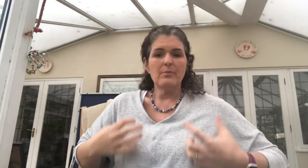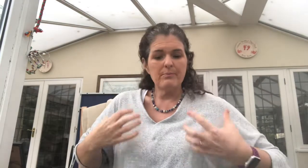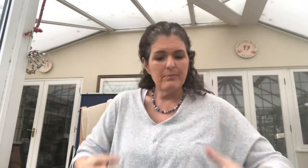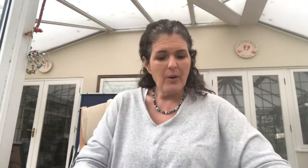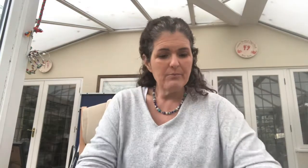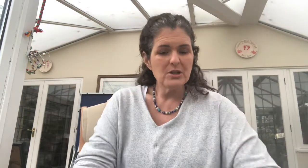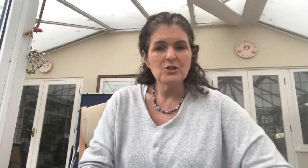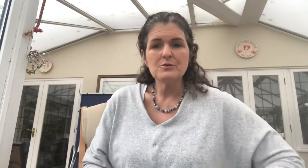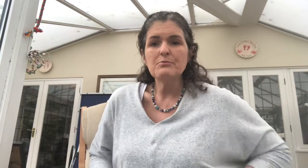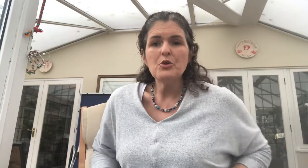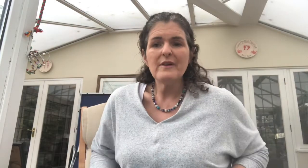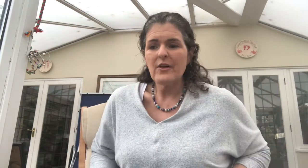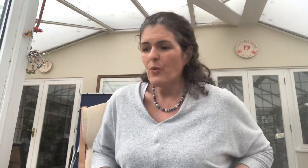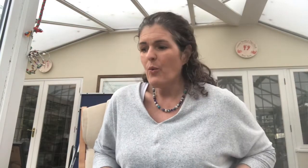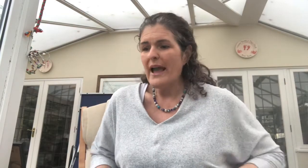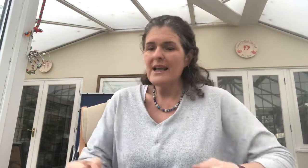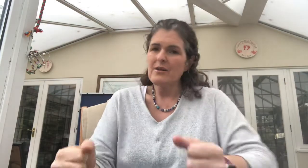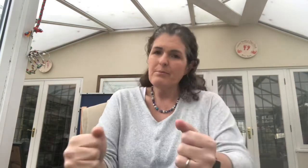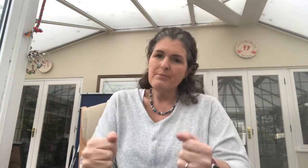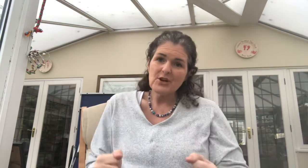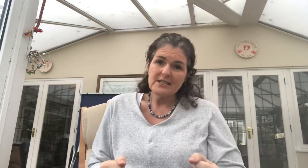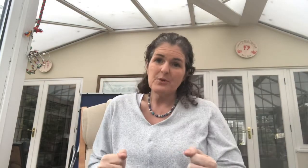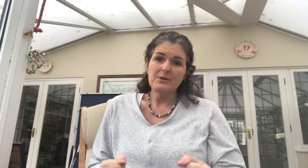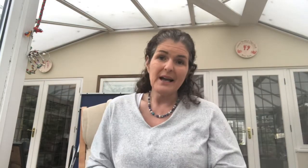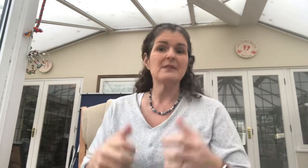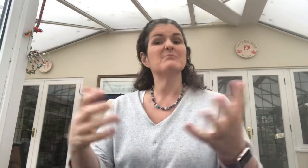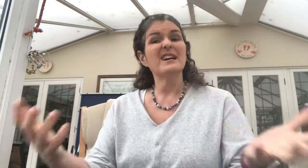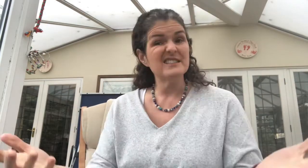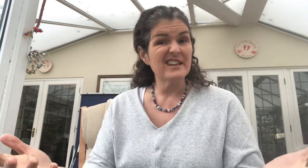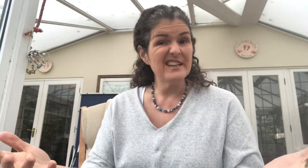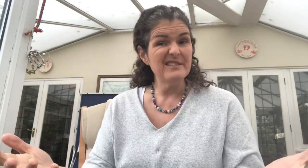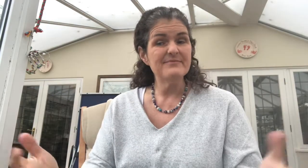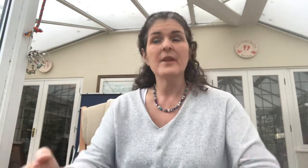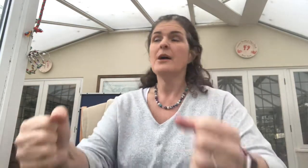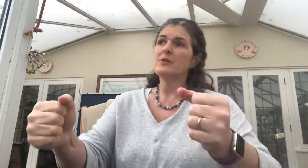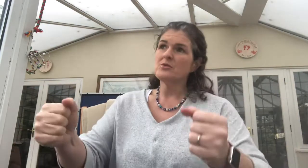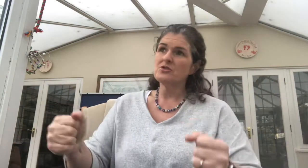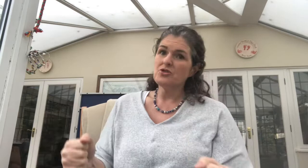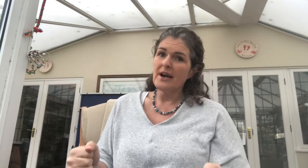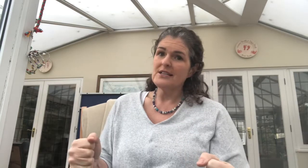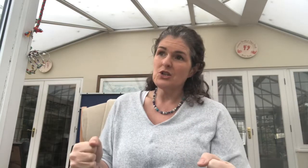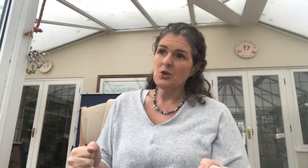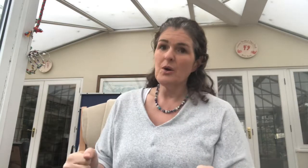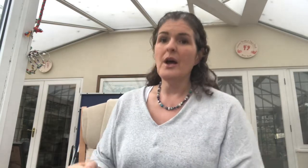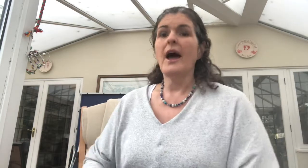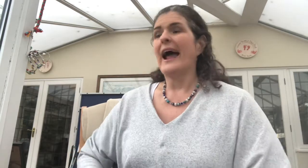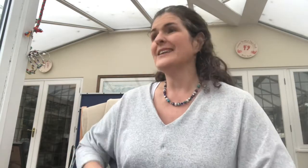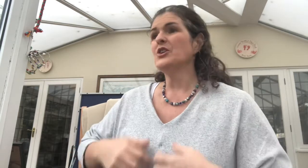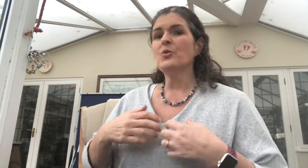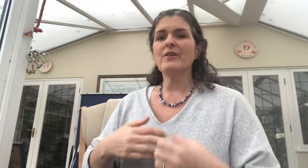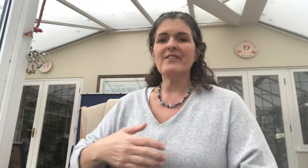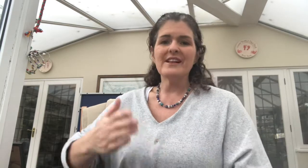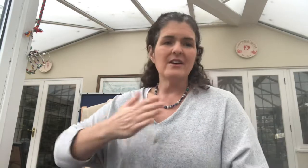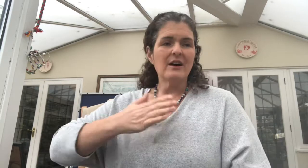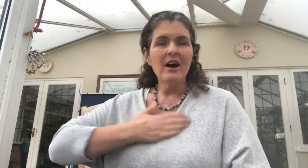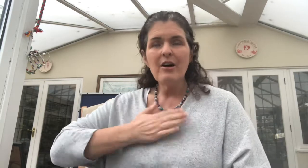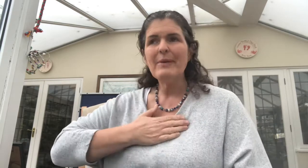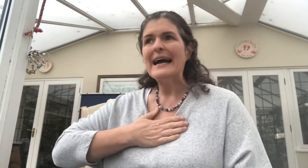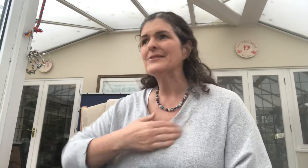muscles move out of the way, will try to pull you back, you might still get hit, but you will try to and you will feel your heart pounding,